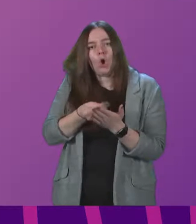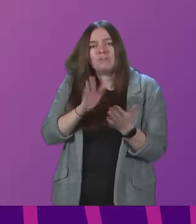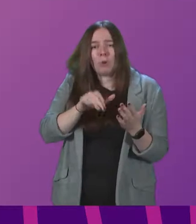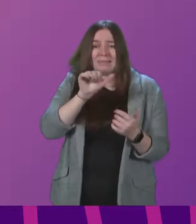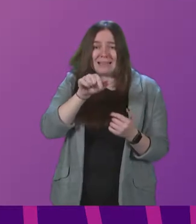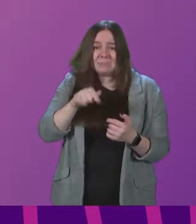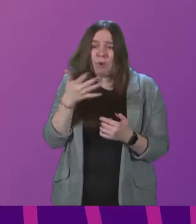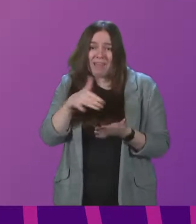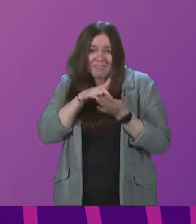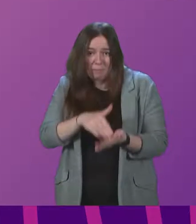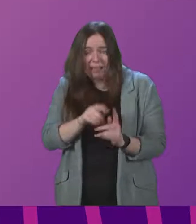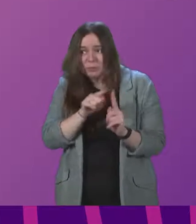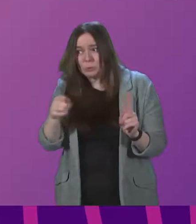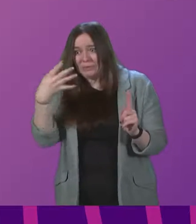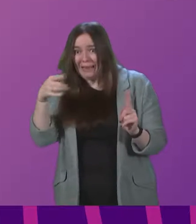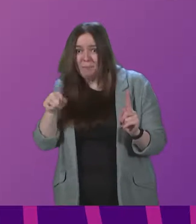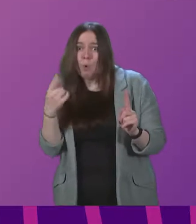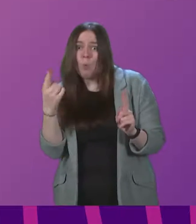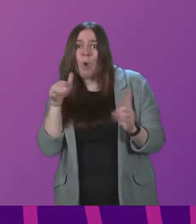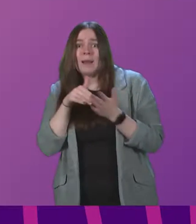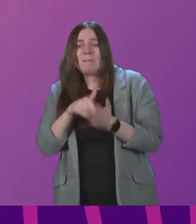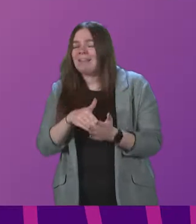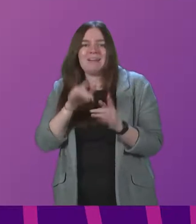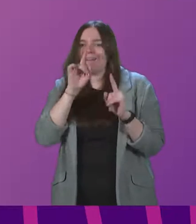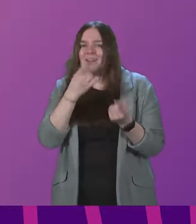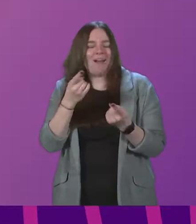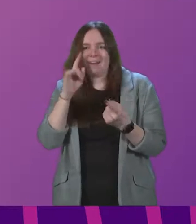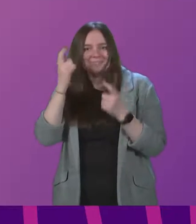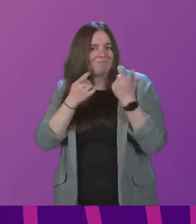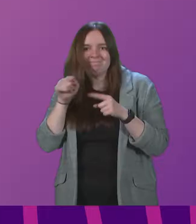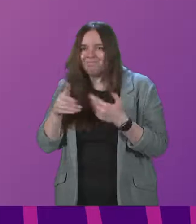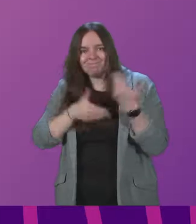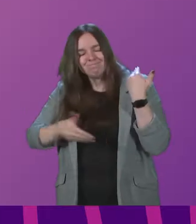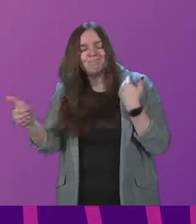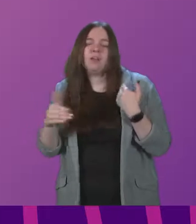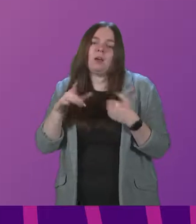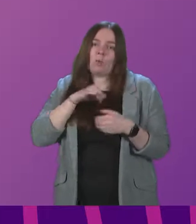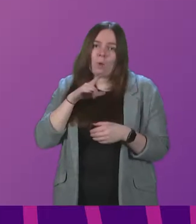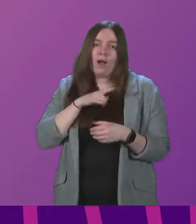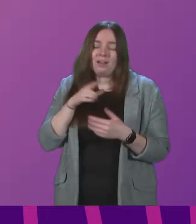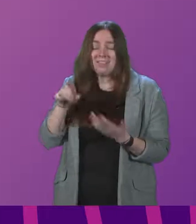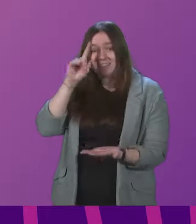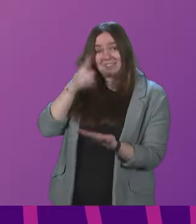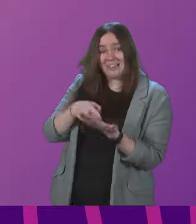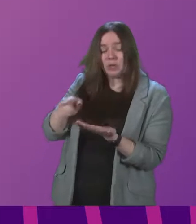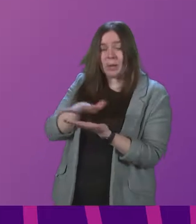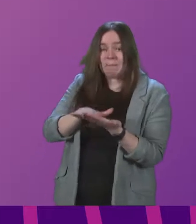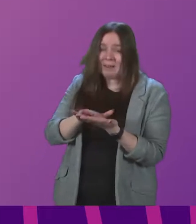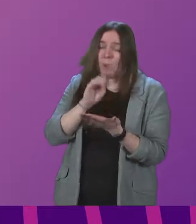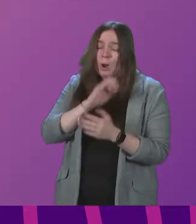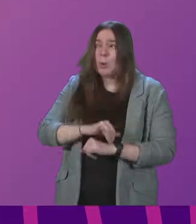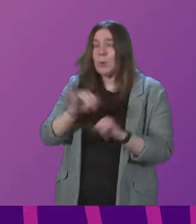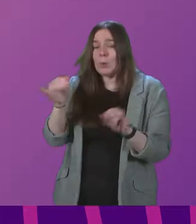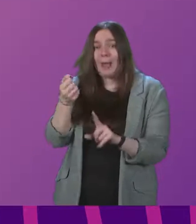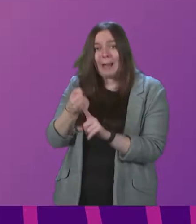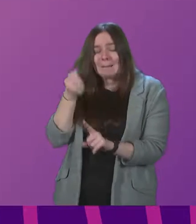million and £9.1 million involved, those options could not be taken forward, especially as such a decision would have had a cumulative impact, the